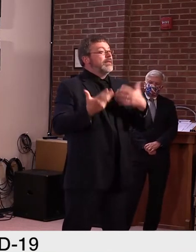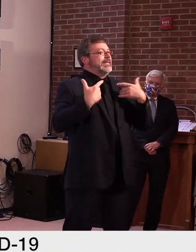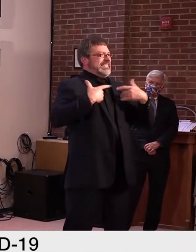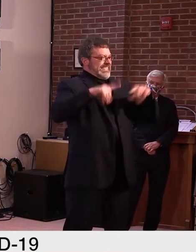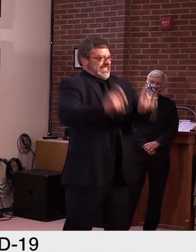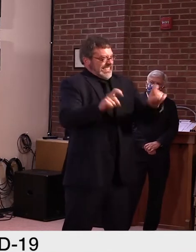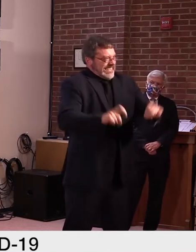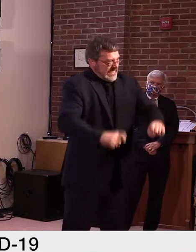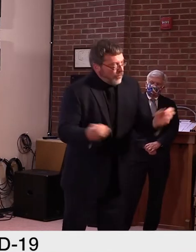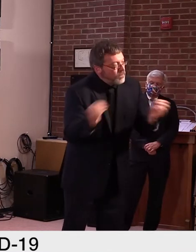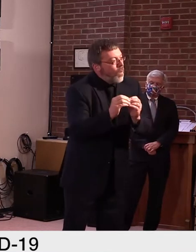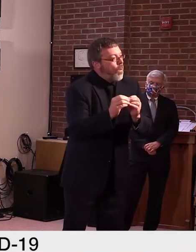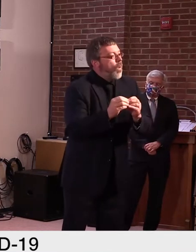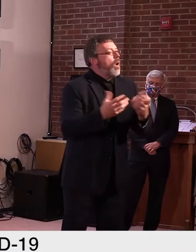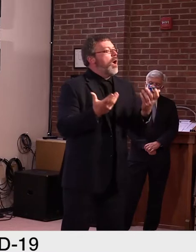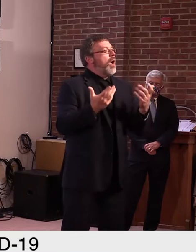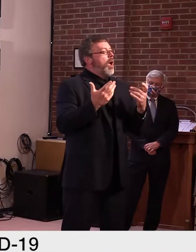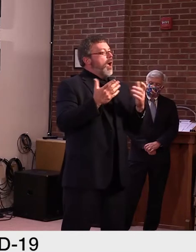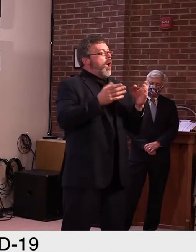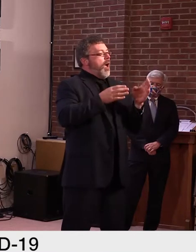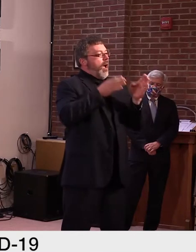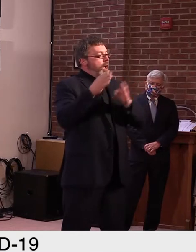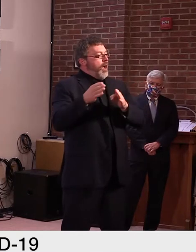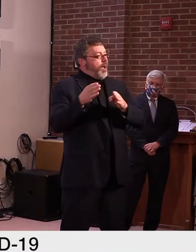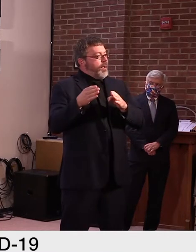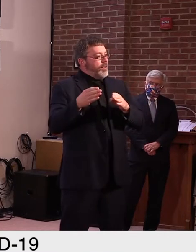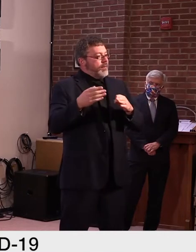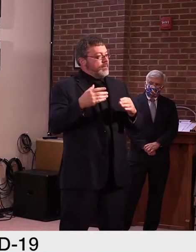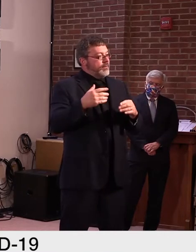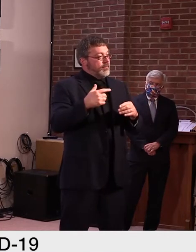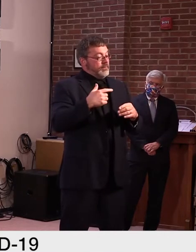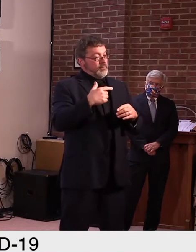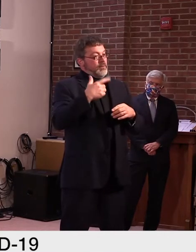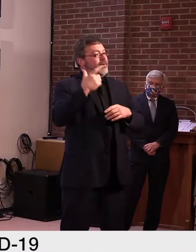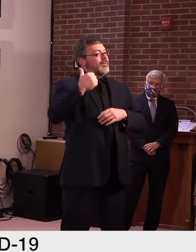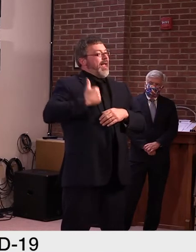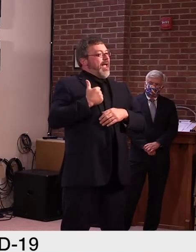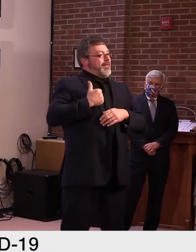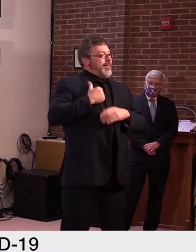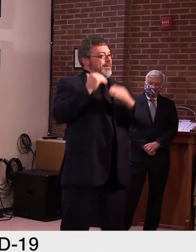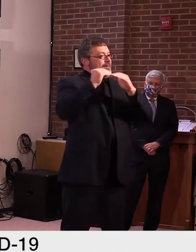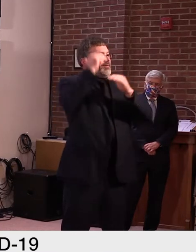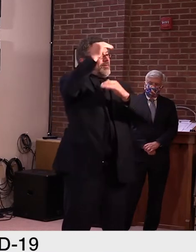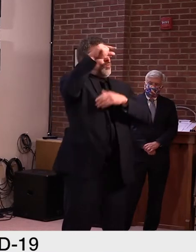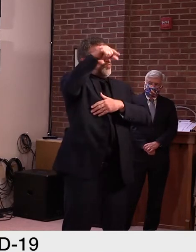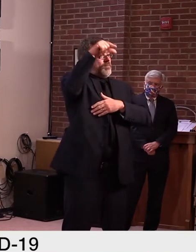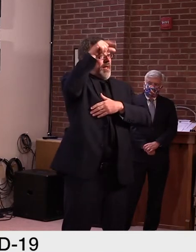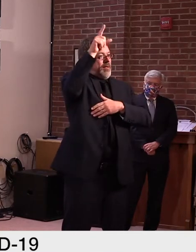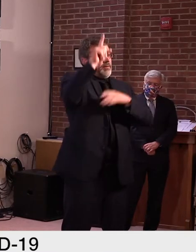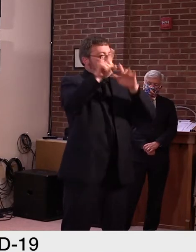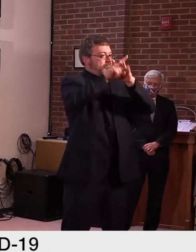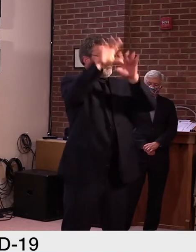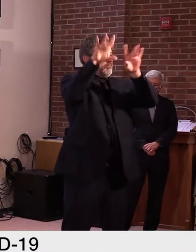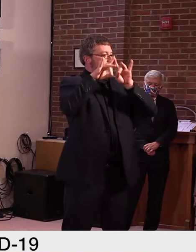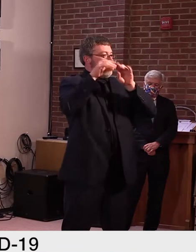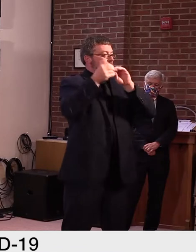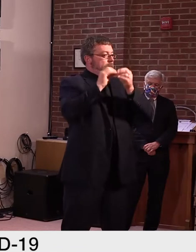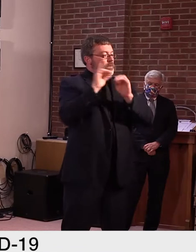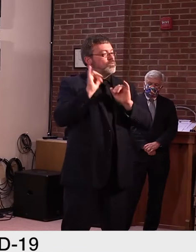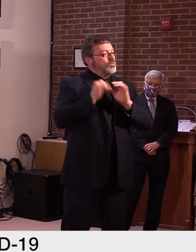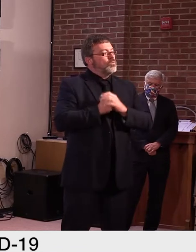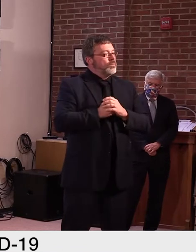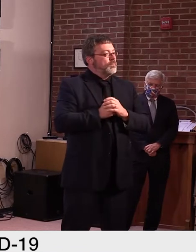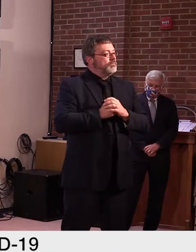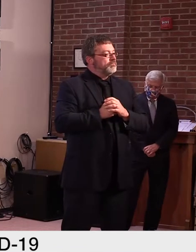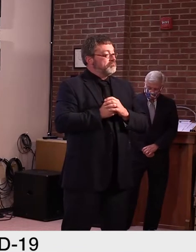and continue to monitor. But at this point, nothing in particular stands out to us. And still, the amount of cases that we're seeing in the region much